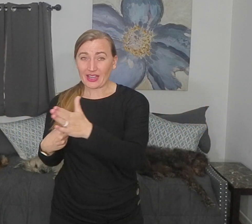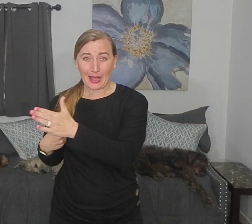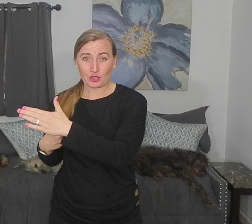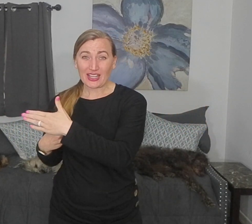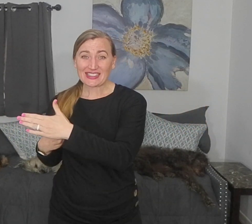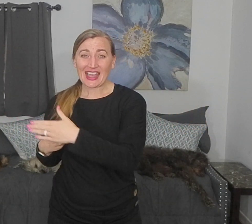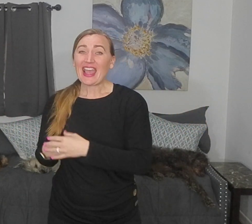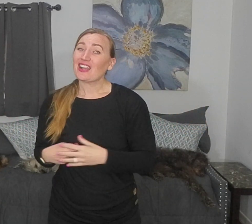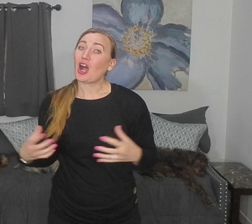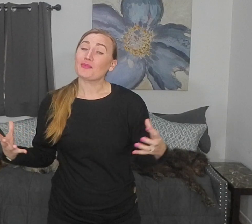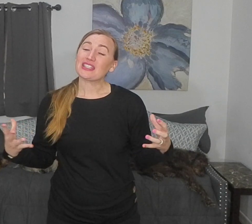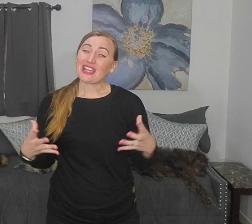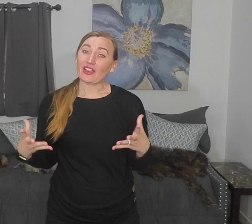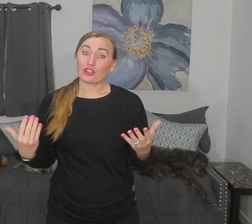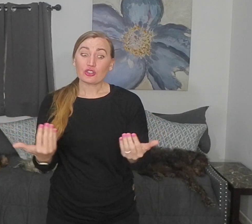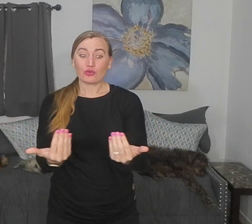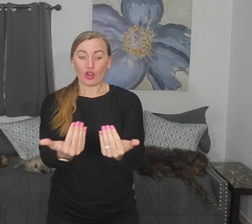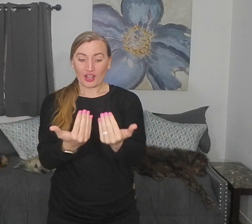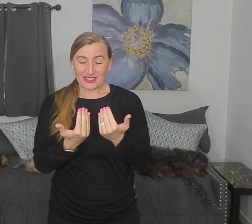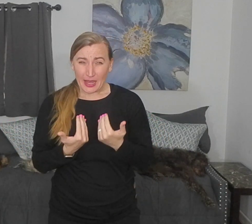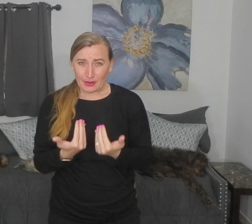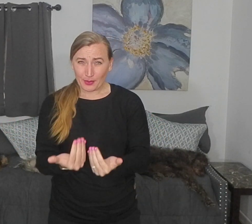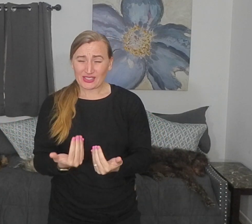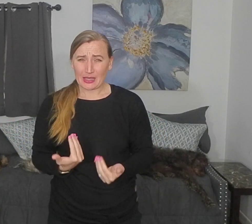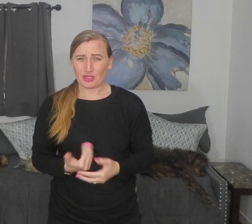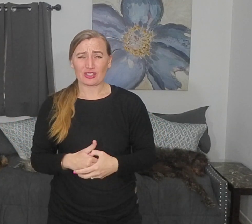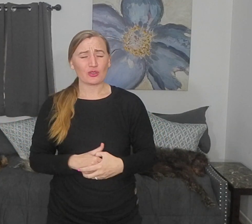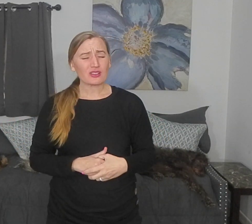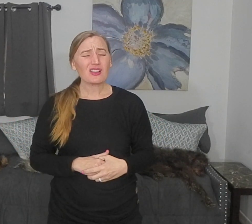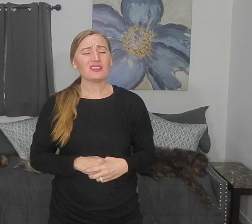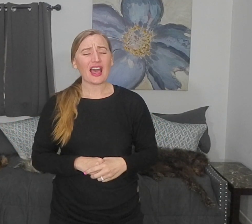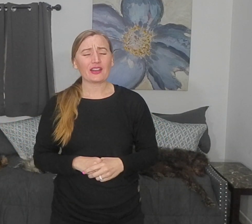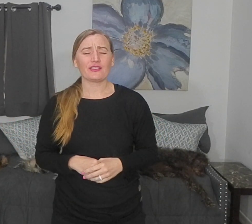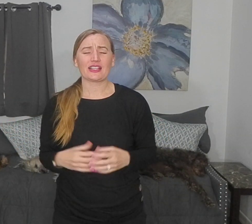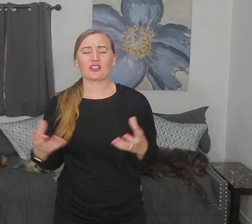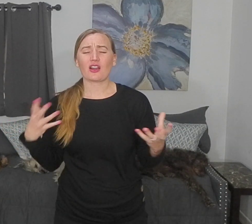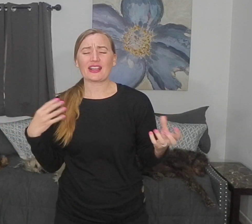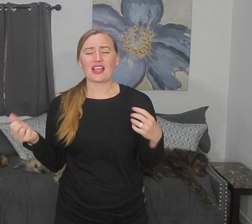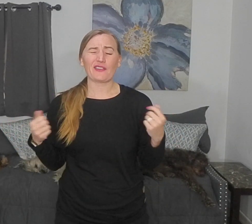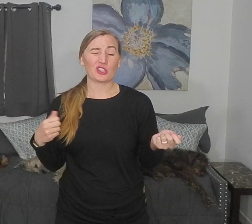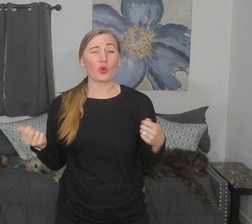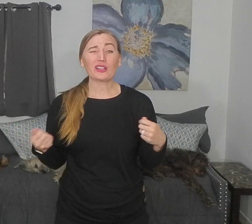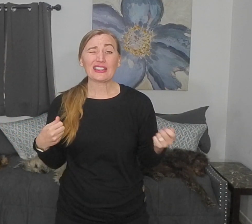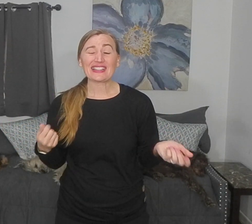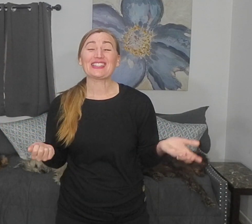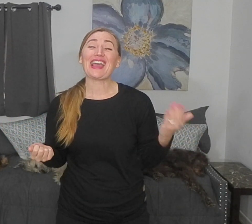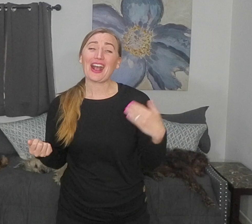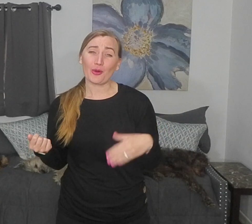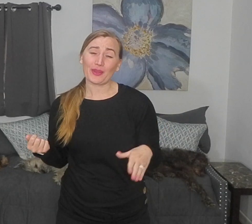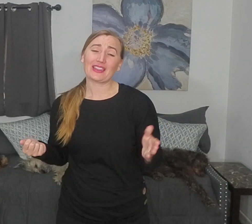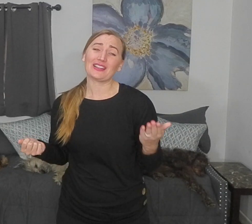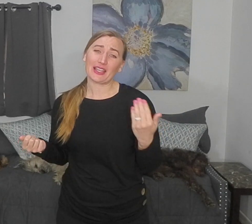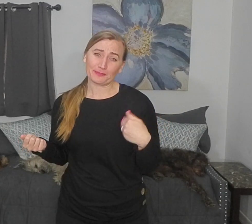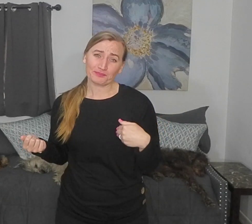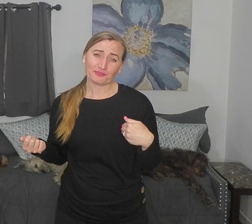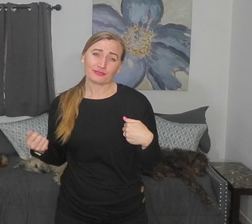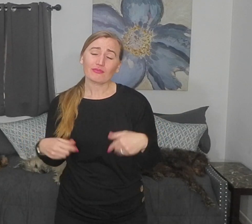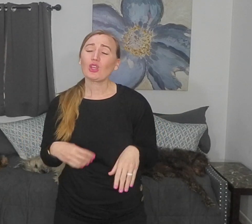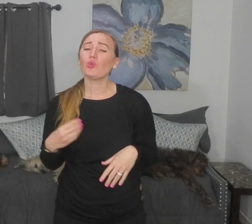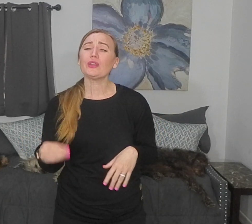objects, come together for our depth perception. So there's a lot of things our eyes have to coordinate to help the limb. We